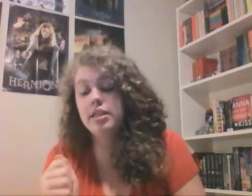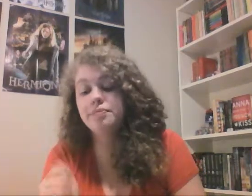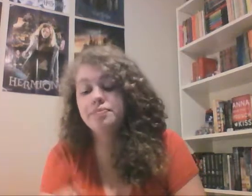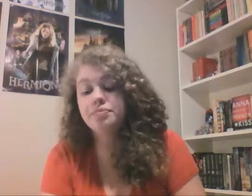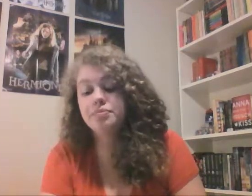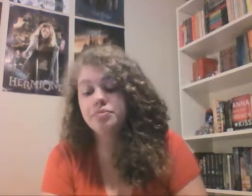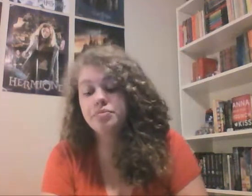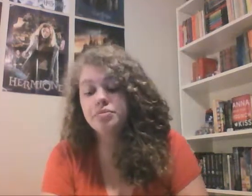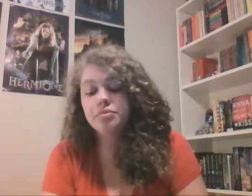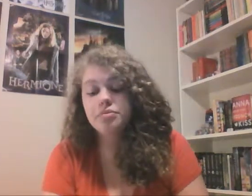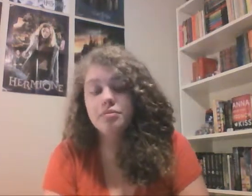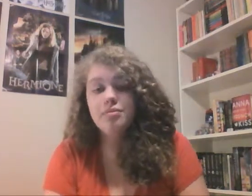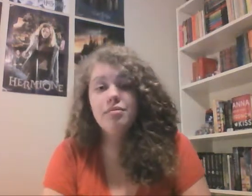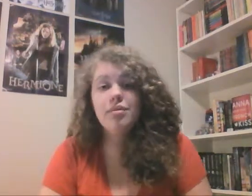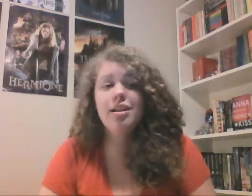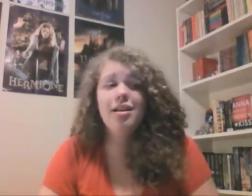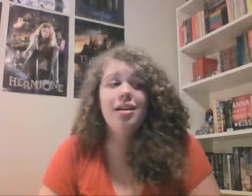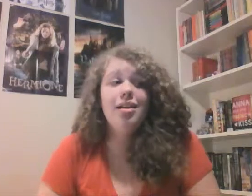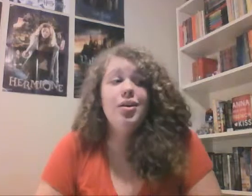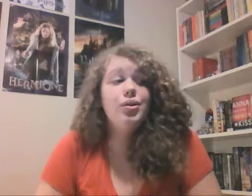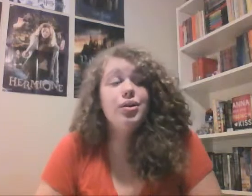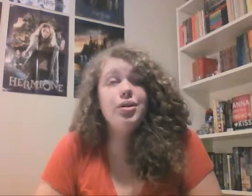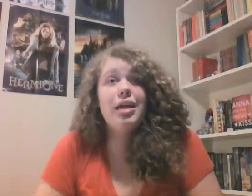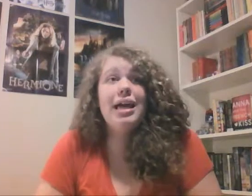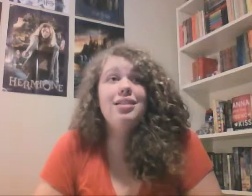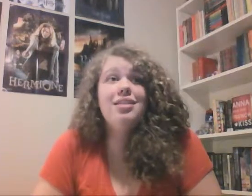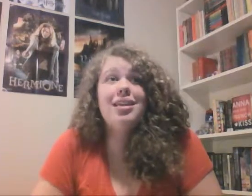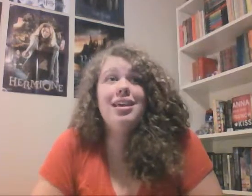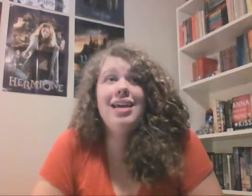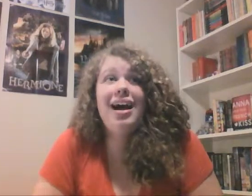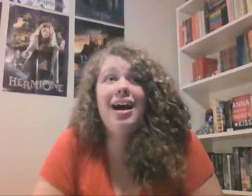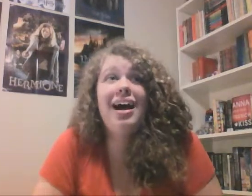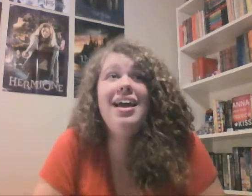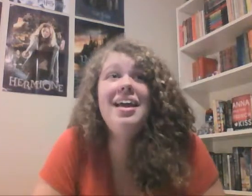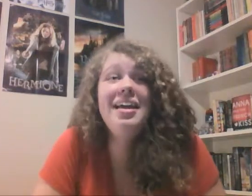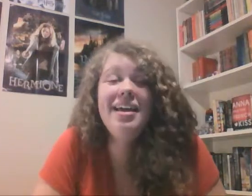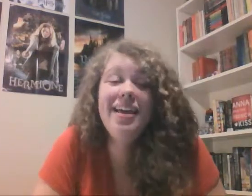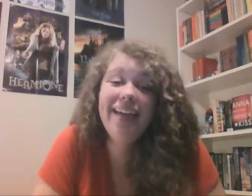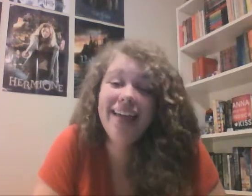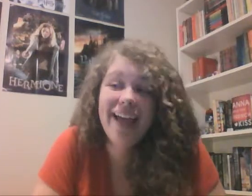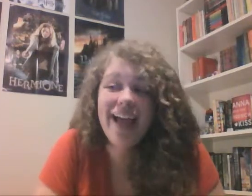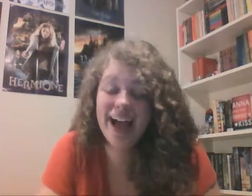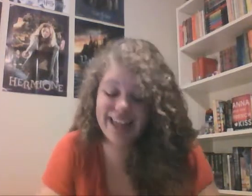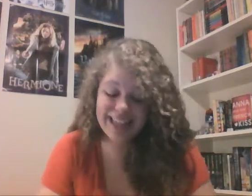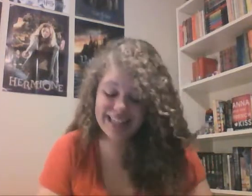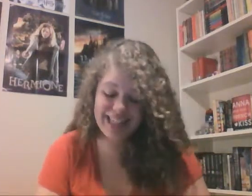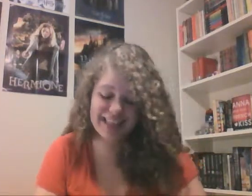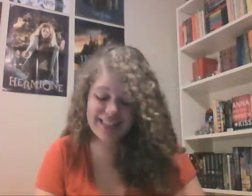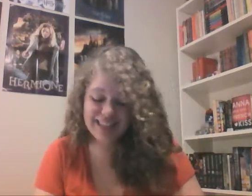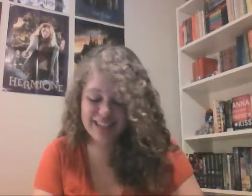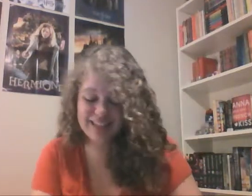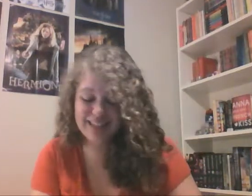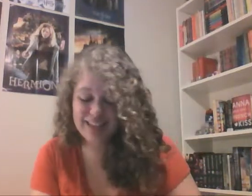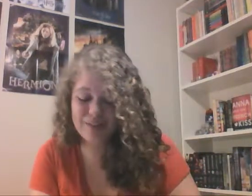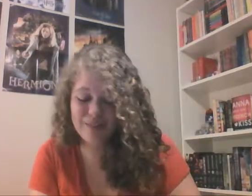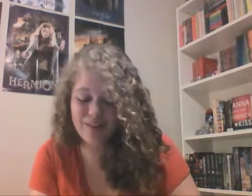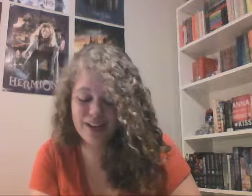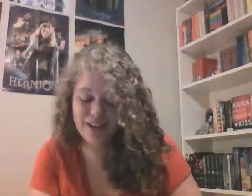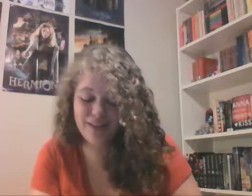oh and yeah I guess that's like about it